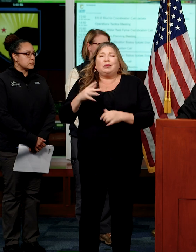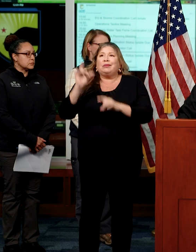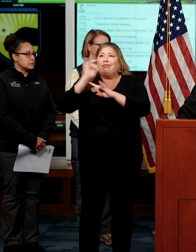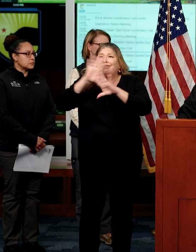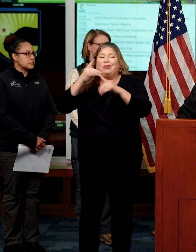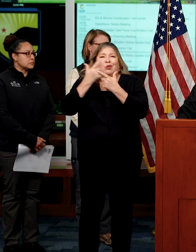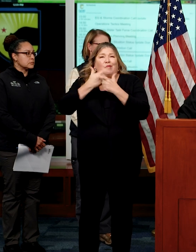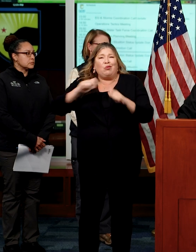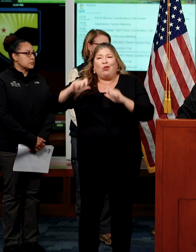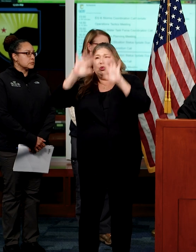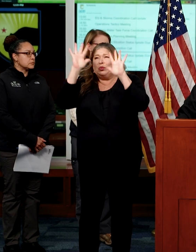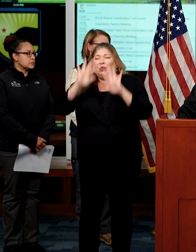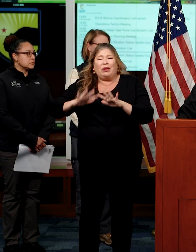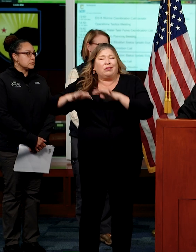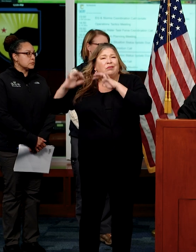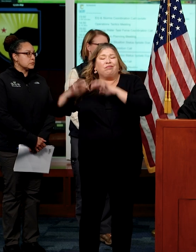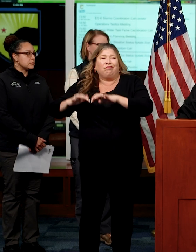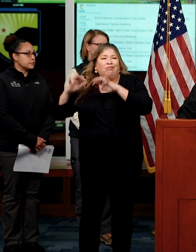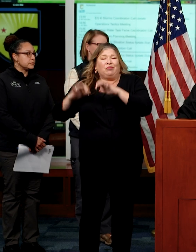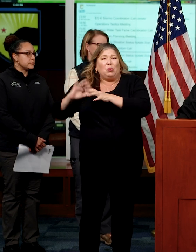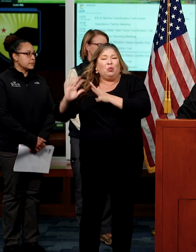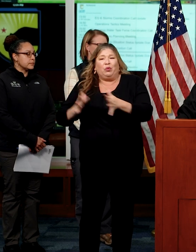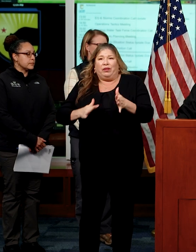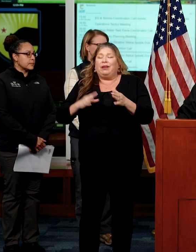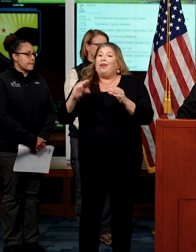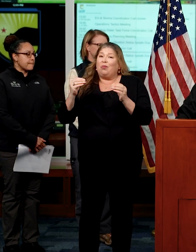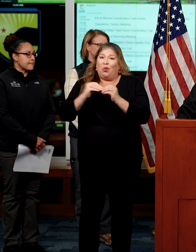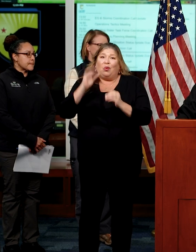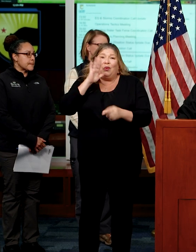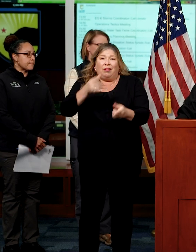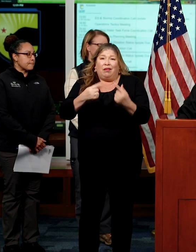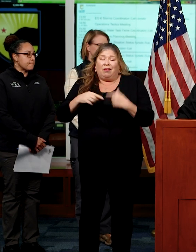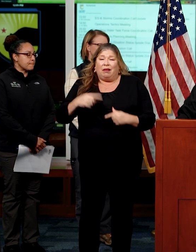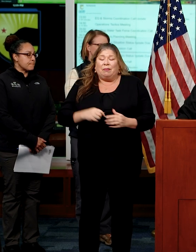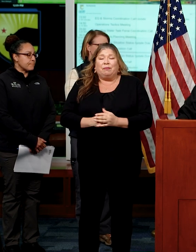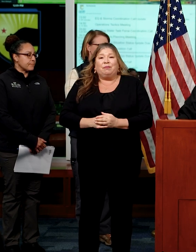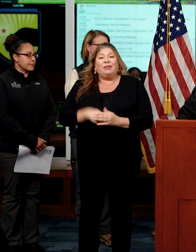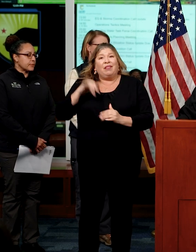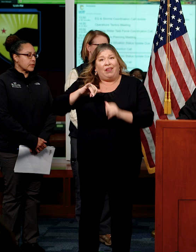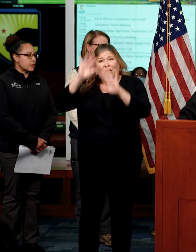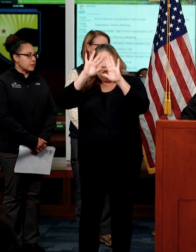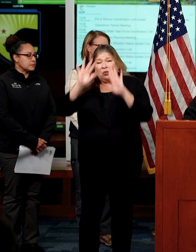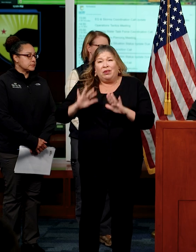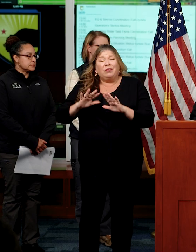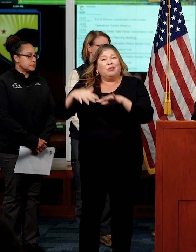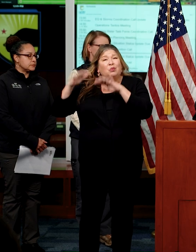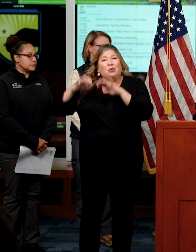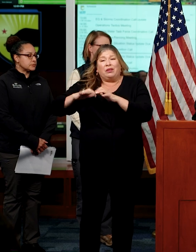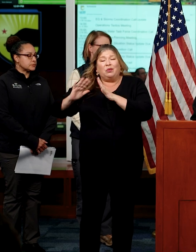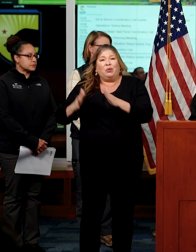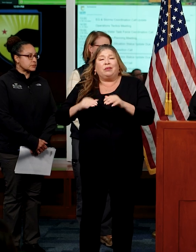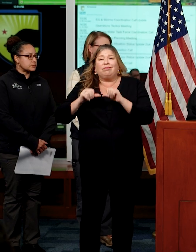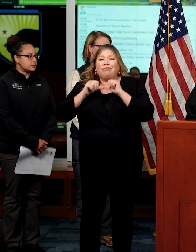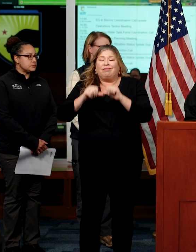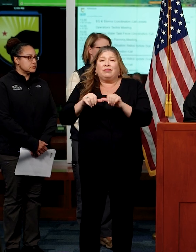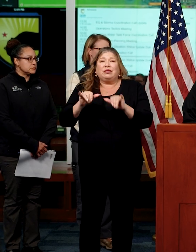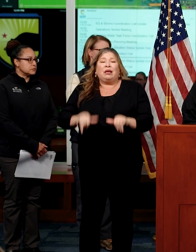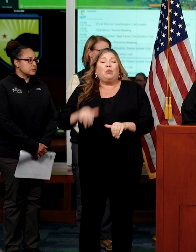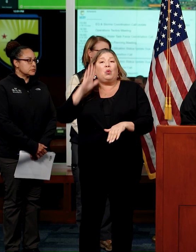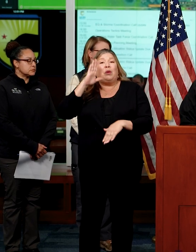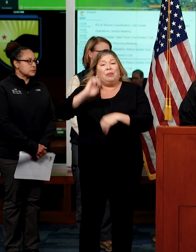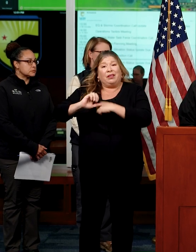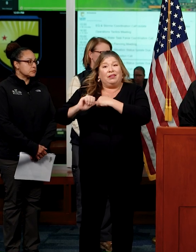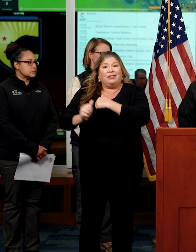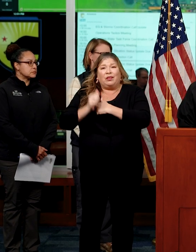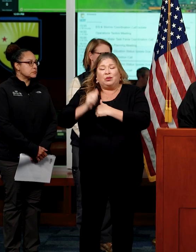systems, and there are more on the way. These storms continue to be dangerous and, excuse me,